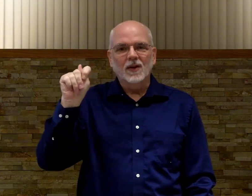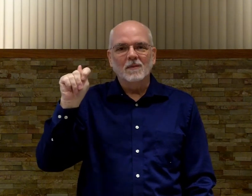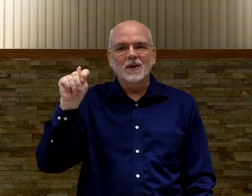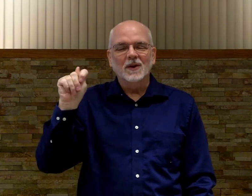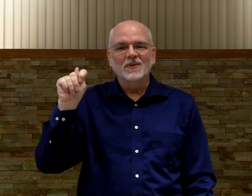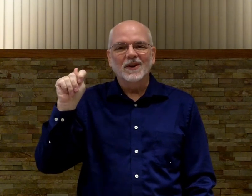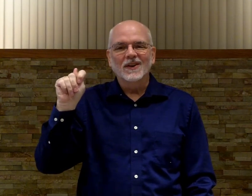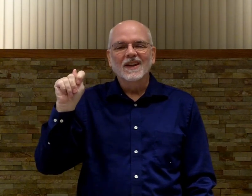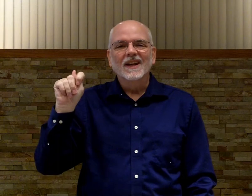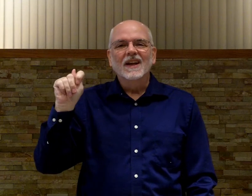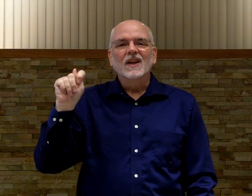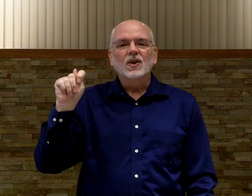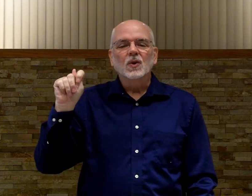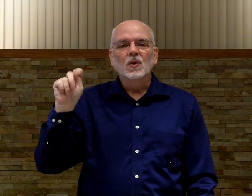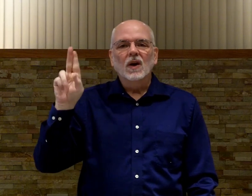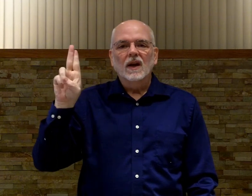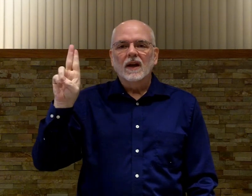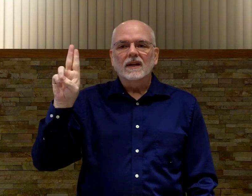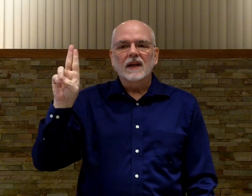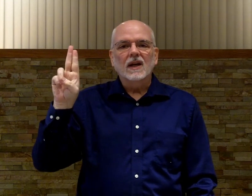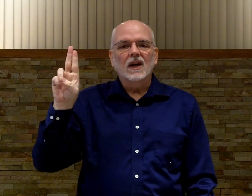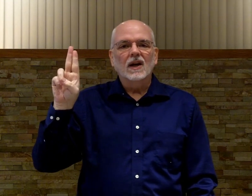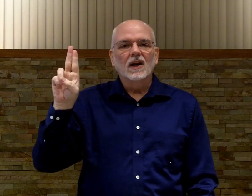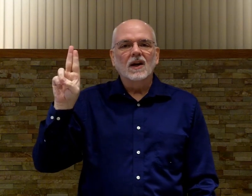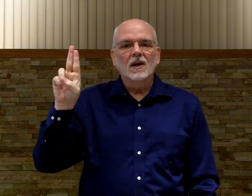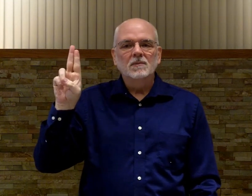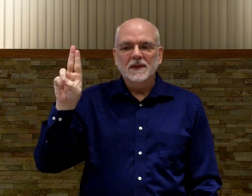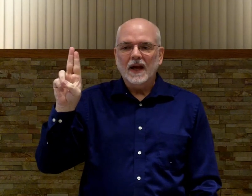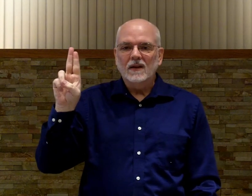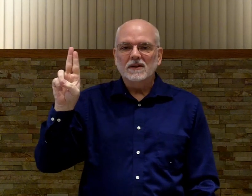thumb under your finger. U. Like Cub Scouts.